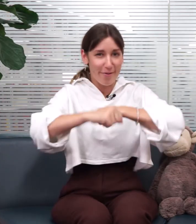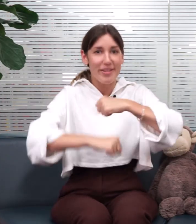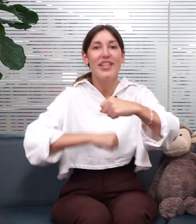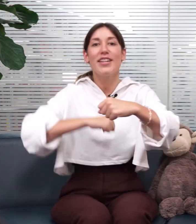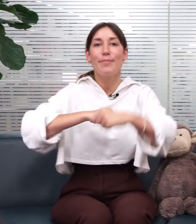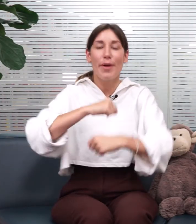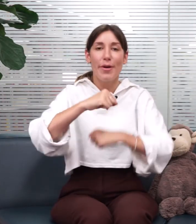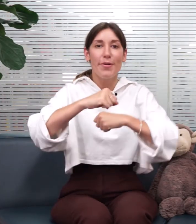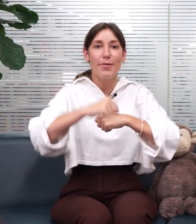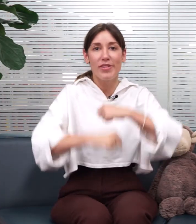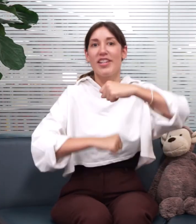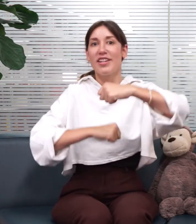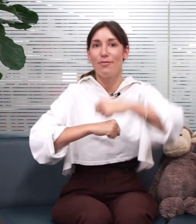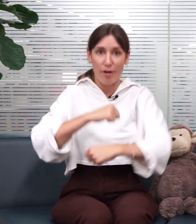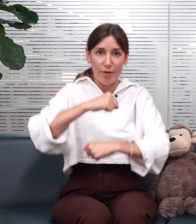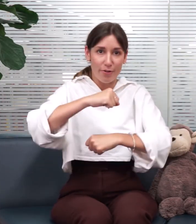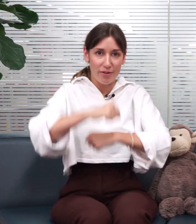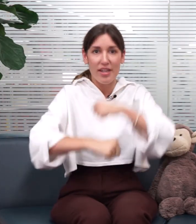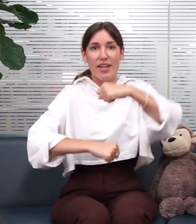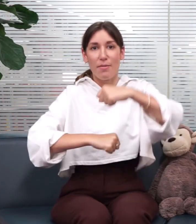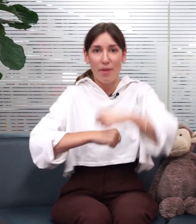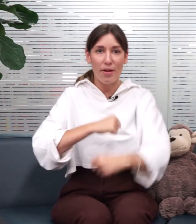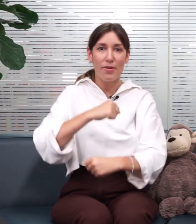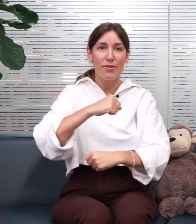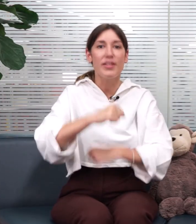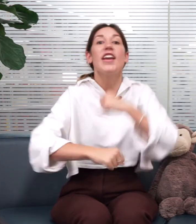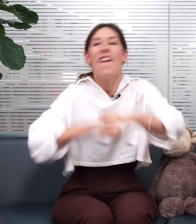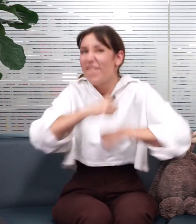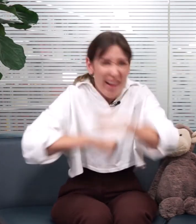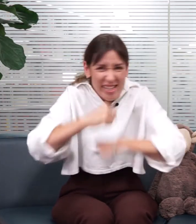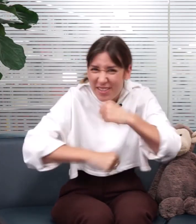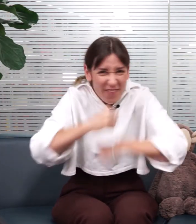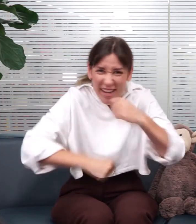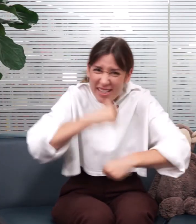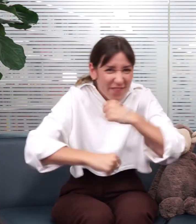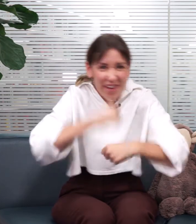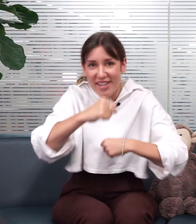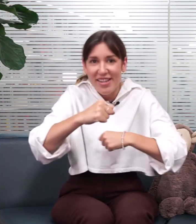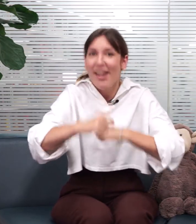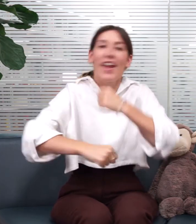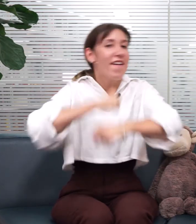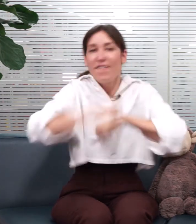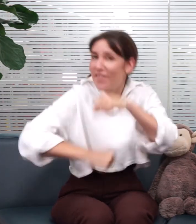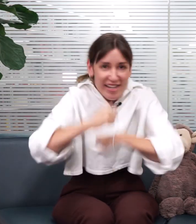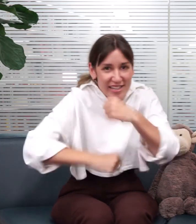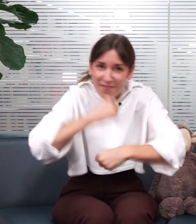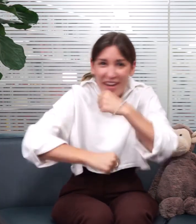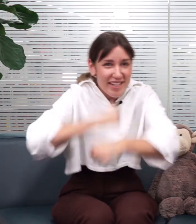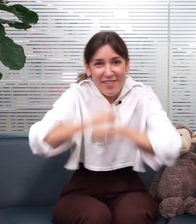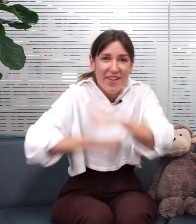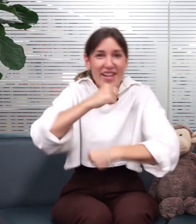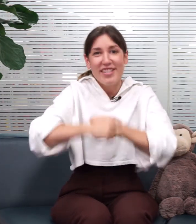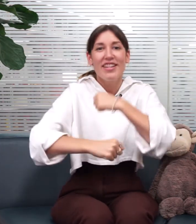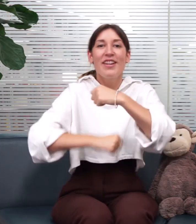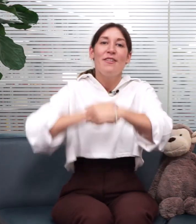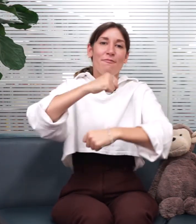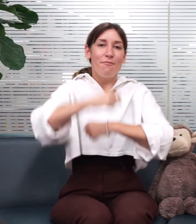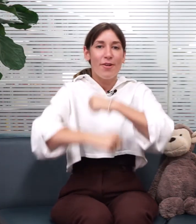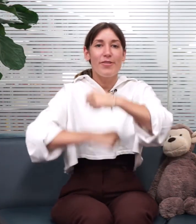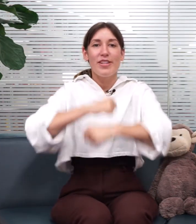Roly-poly, roly-poly. Fast, fast, fast. Fast, fast, fast. Roly